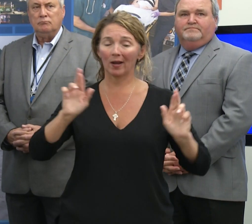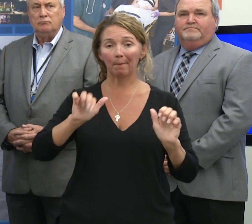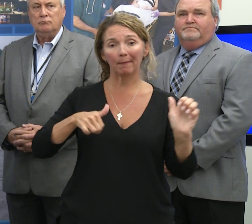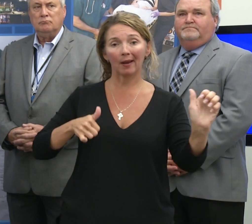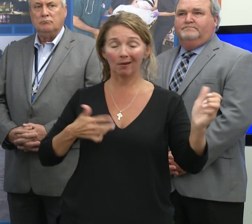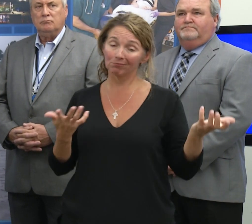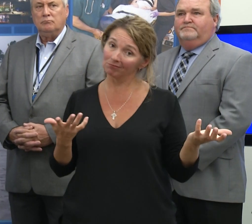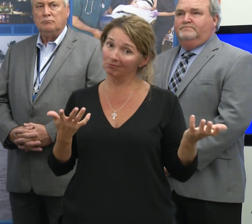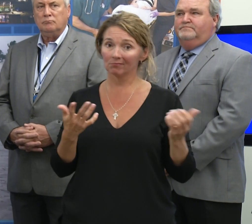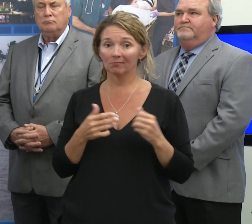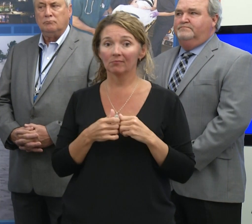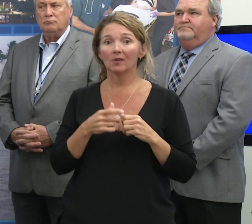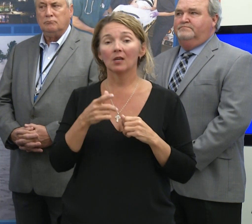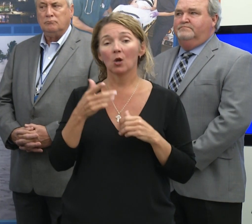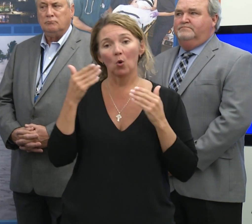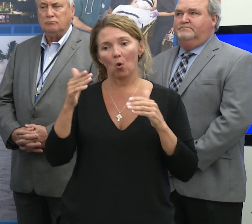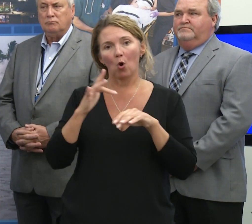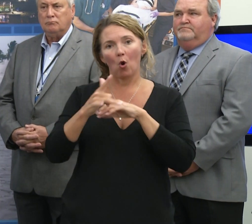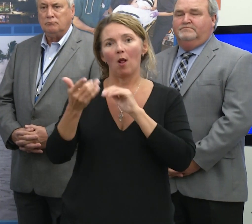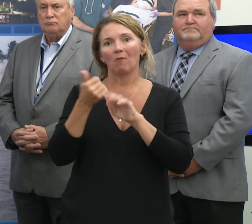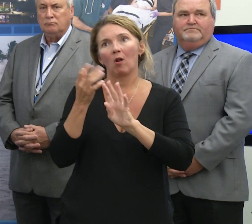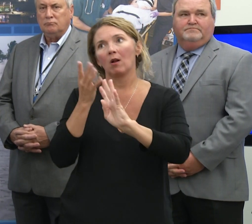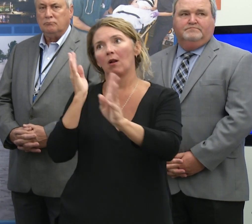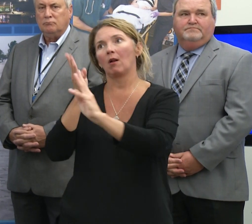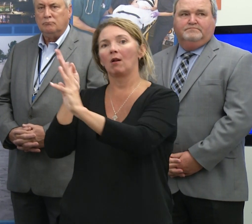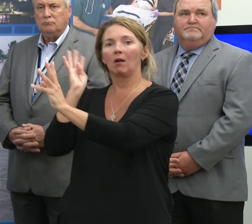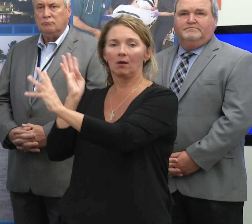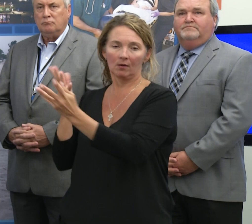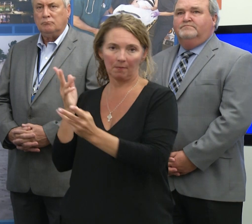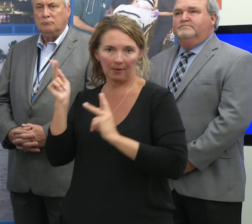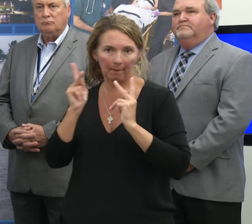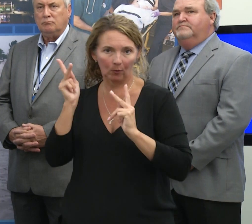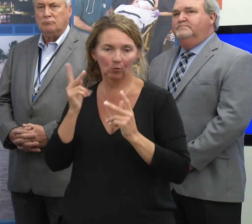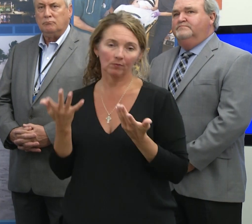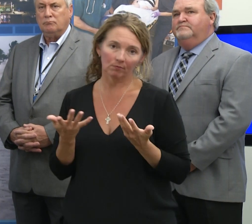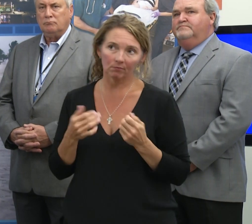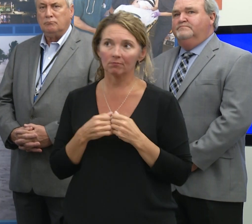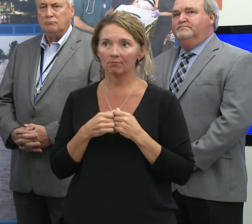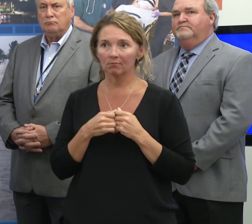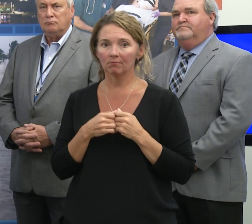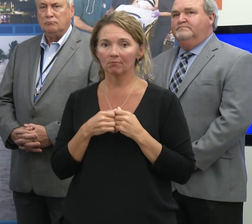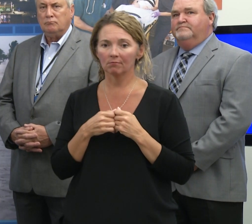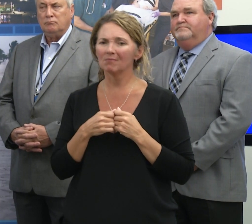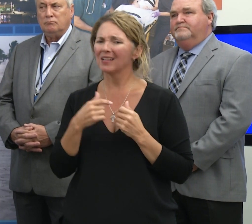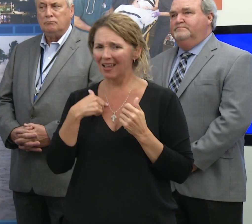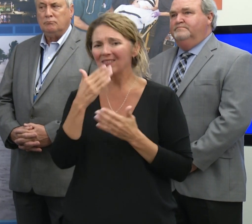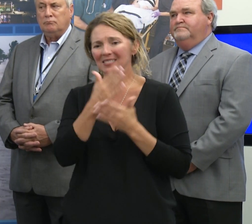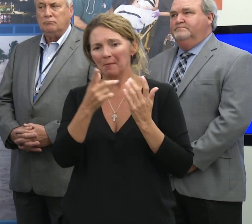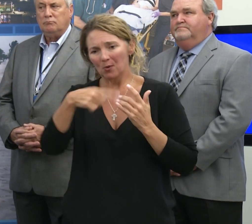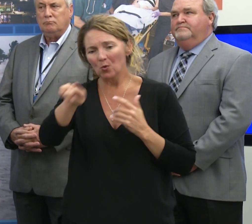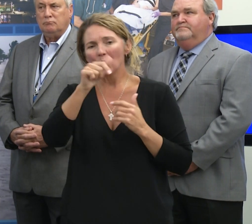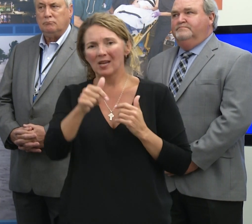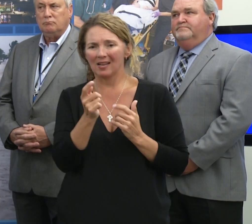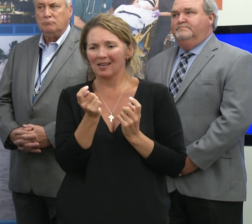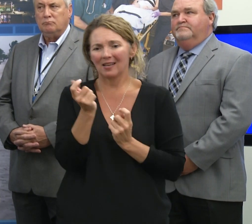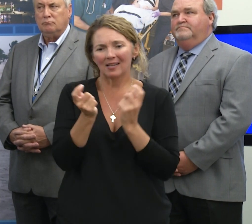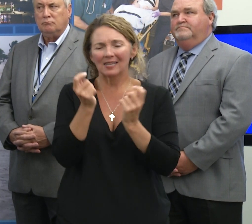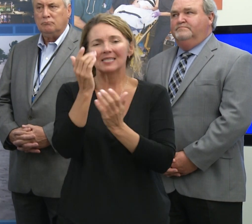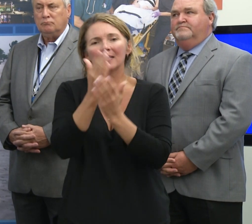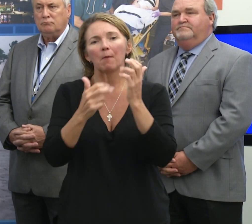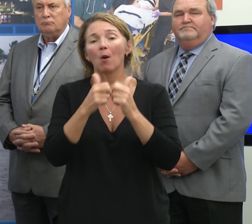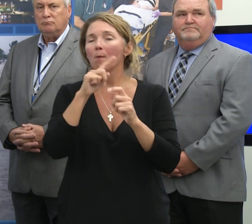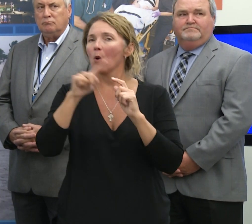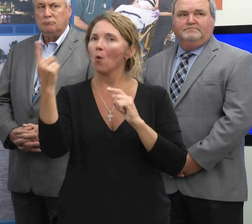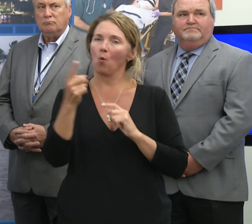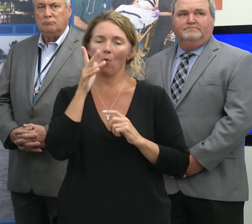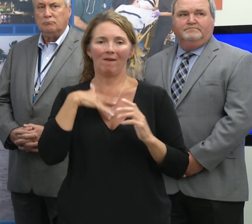get out early before the lines occur. You know, there are things that you can do to mitigate it, but there's always going